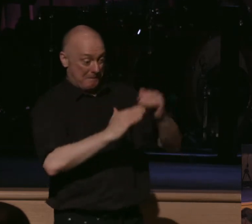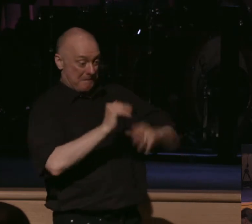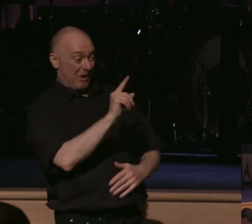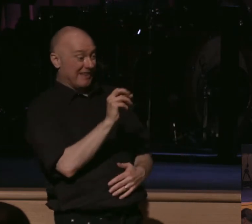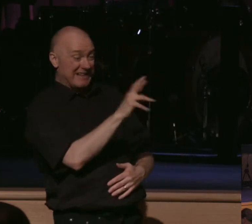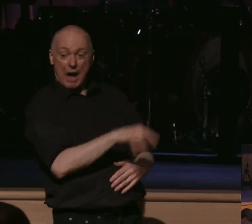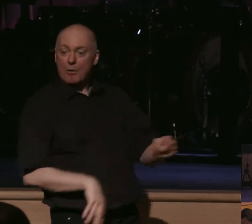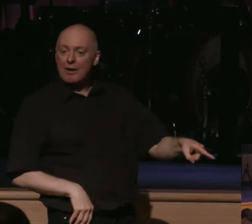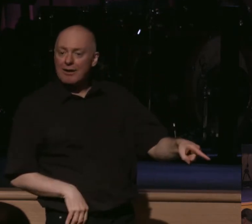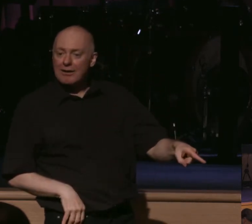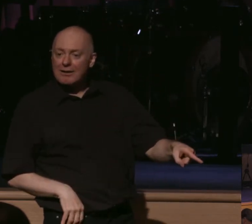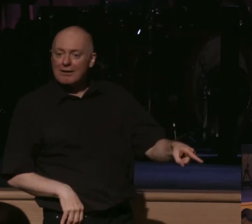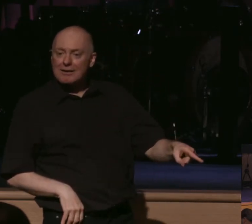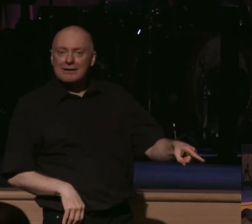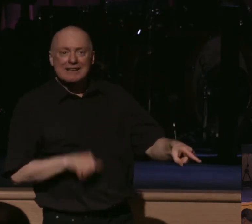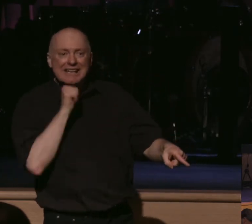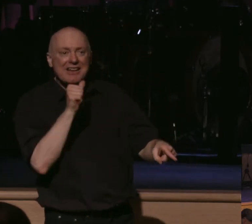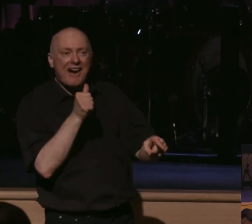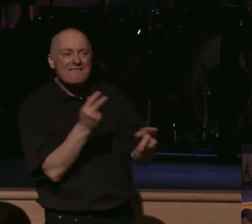They get mocked when the building is unfinished.